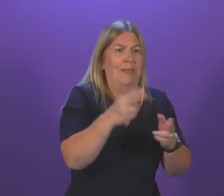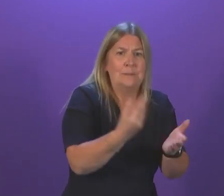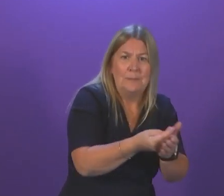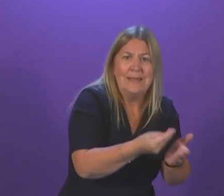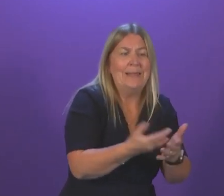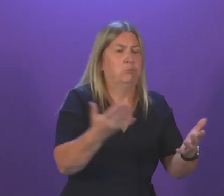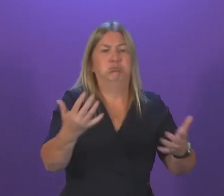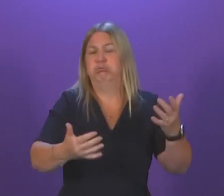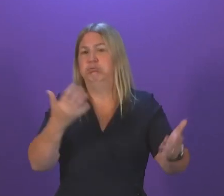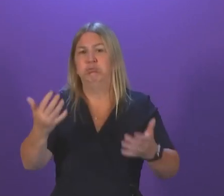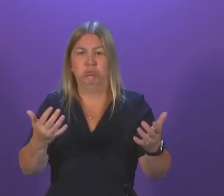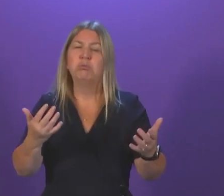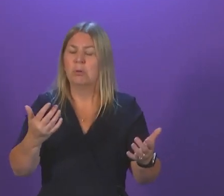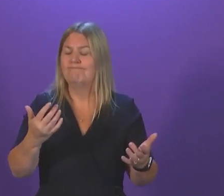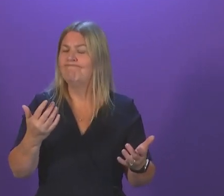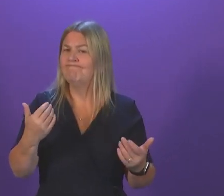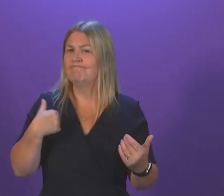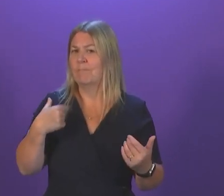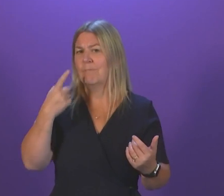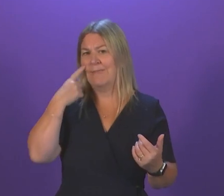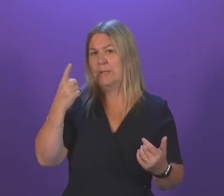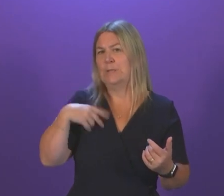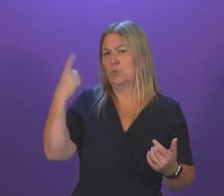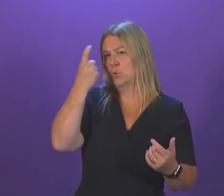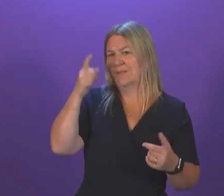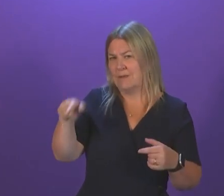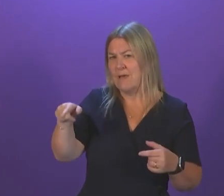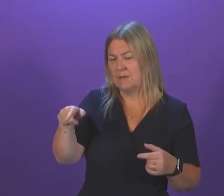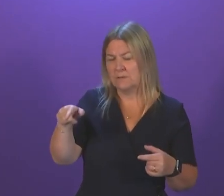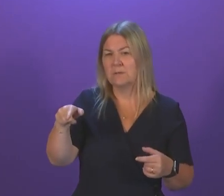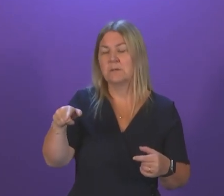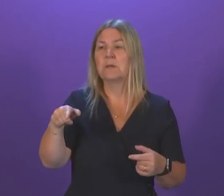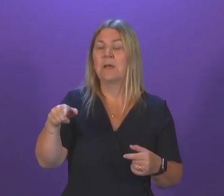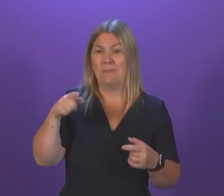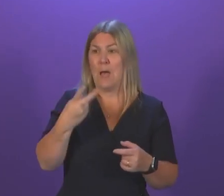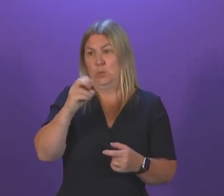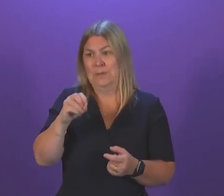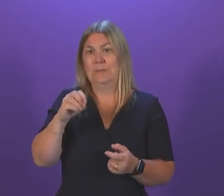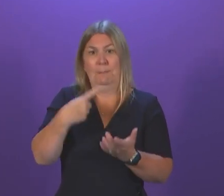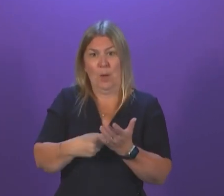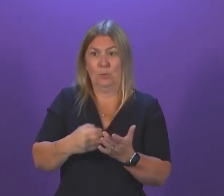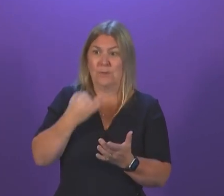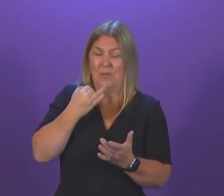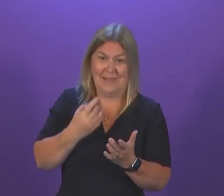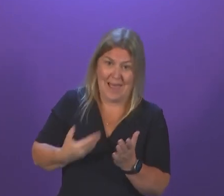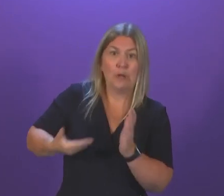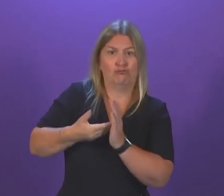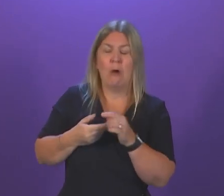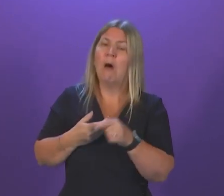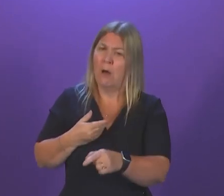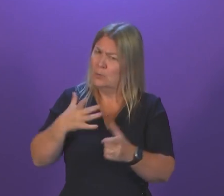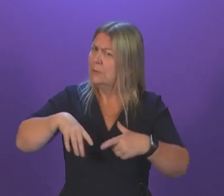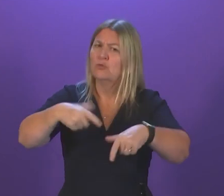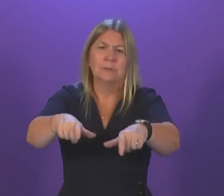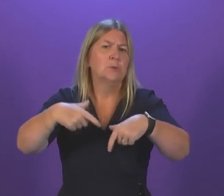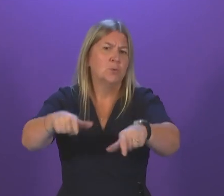I would argue that not just keeping that payment is essential, given what many face over this winter, but also looking